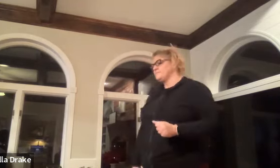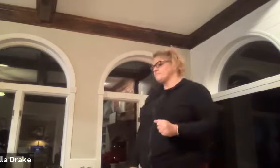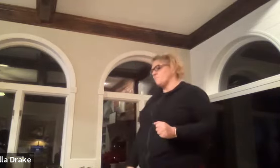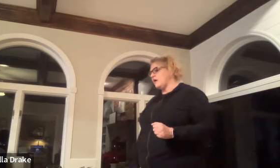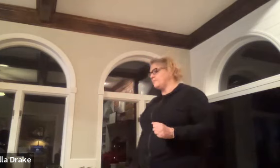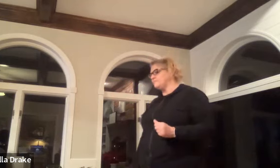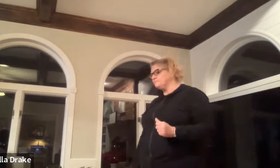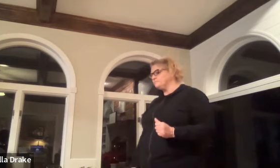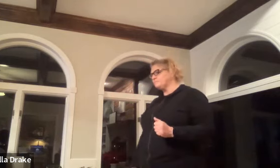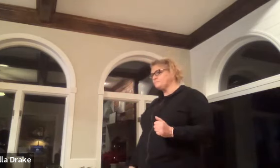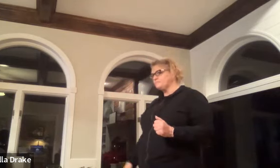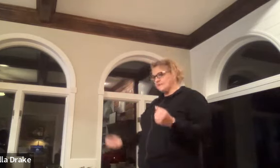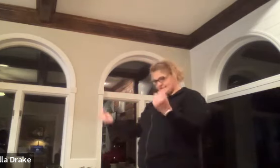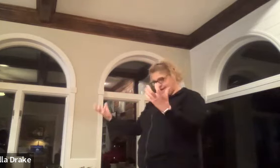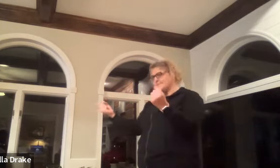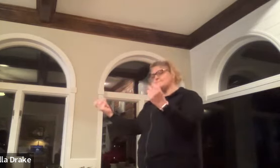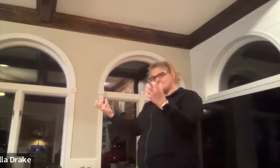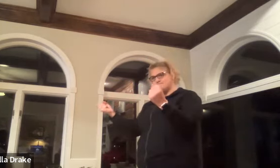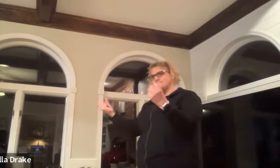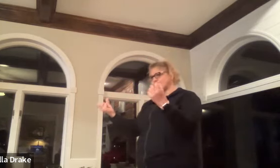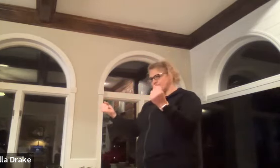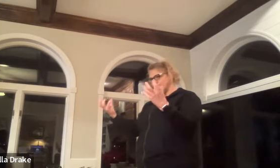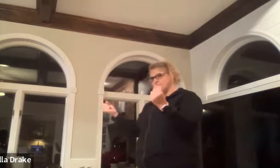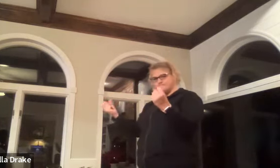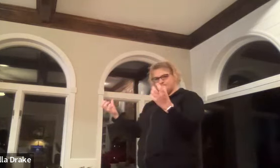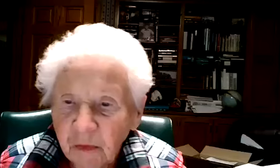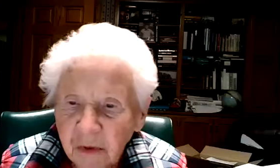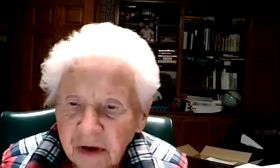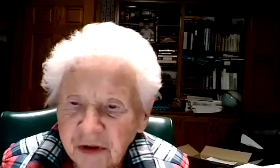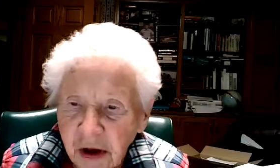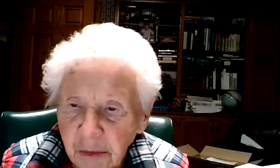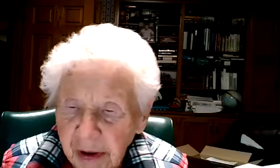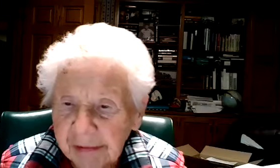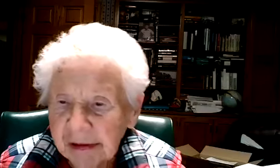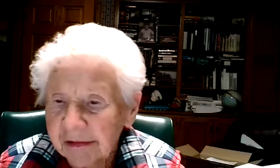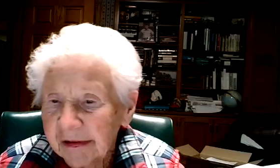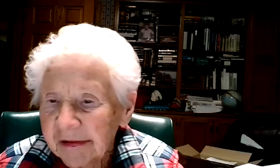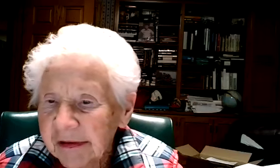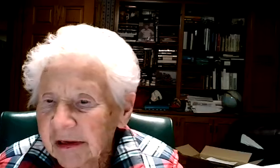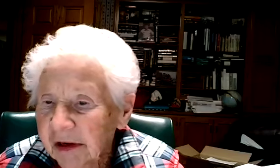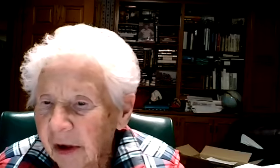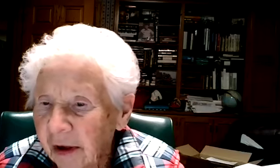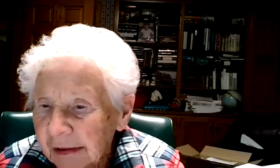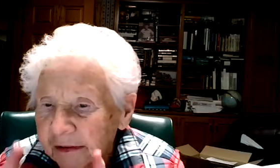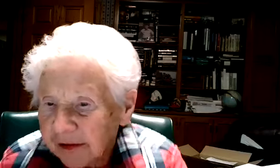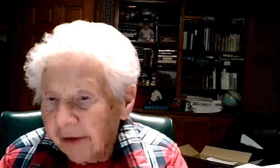um this is signs signs what what where does go go go